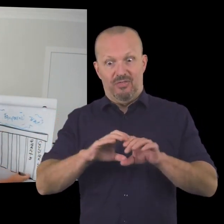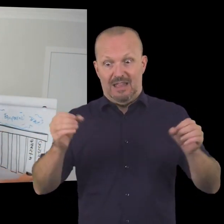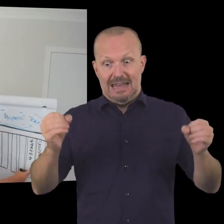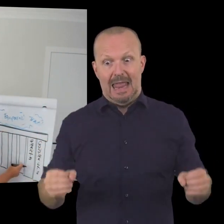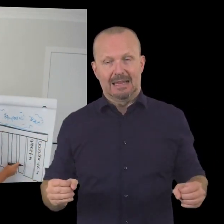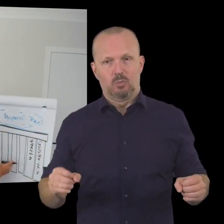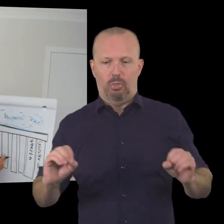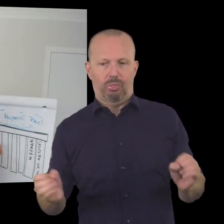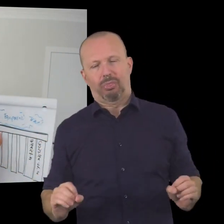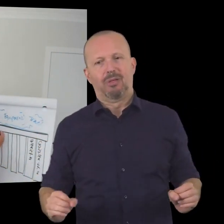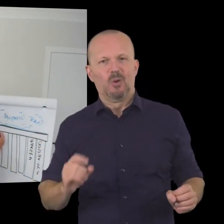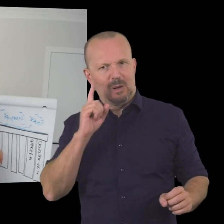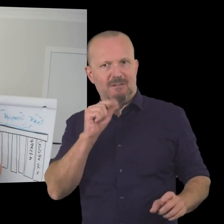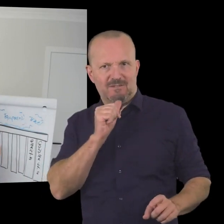become